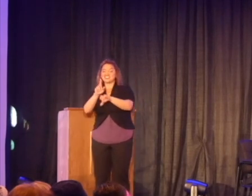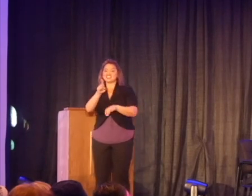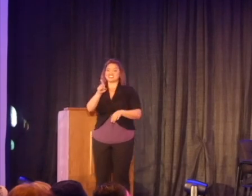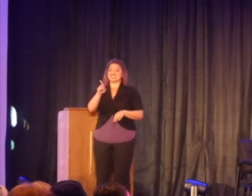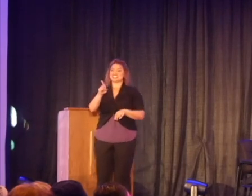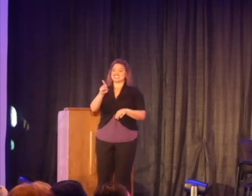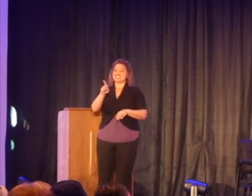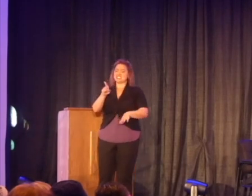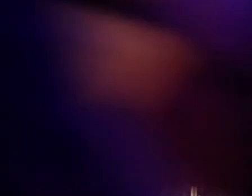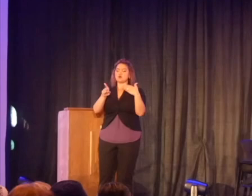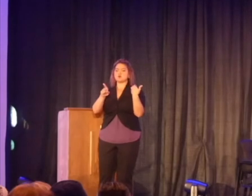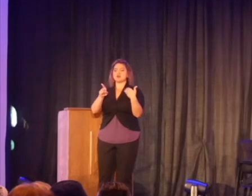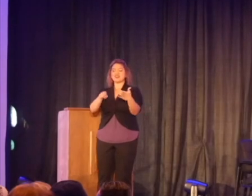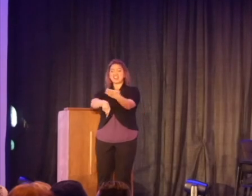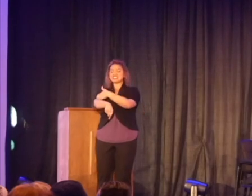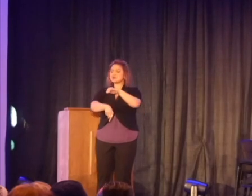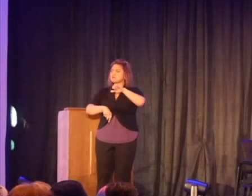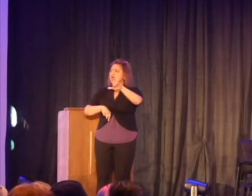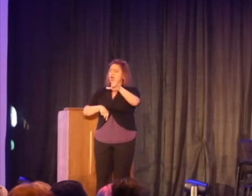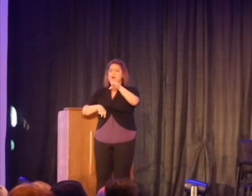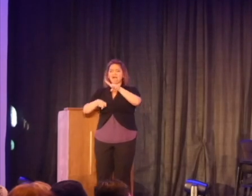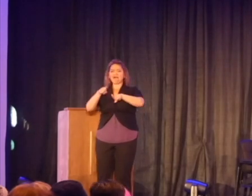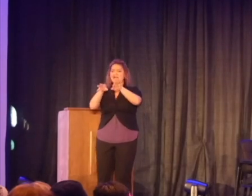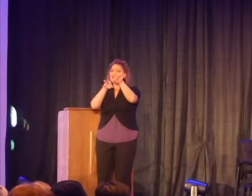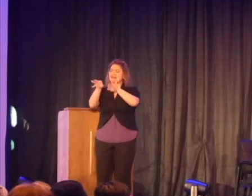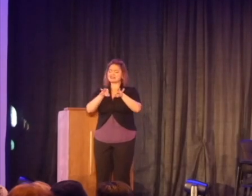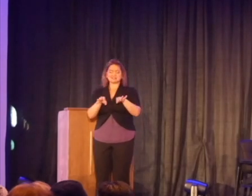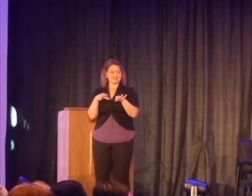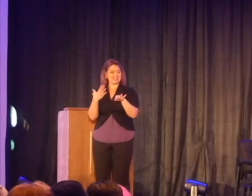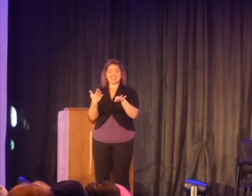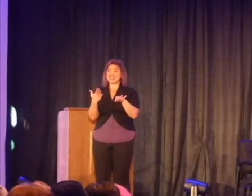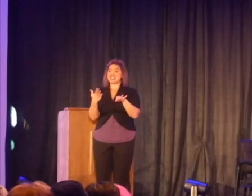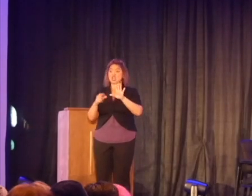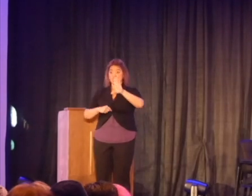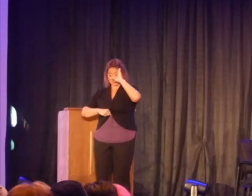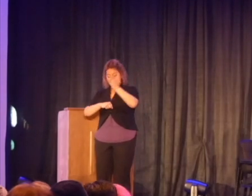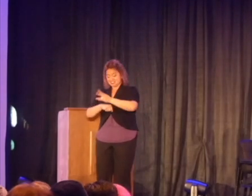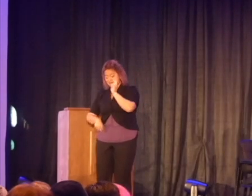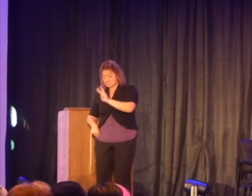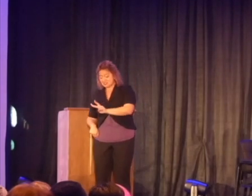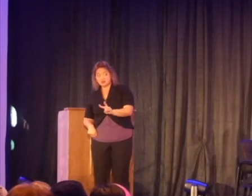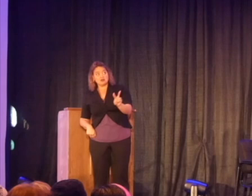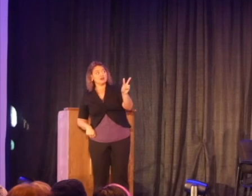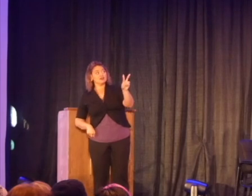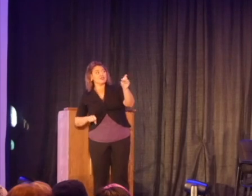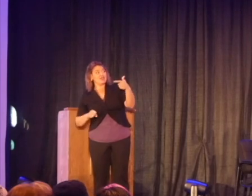That is a power that I can't even begin to describe because he's seeing that could be him.